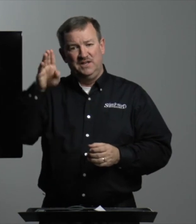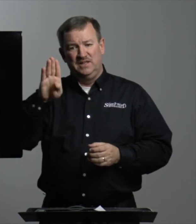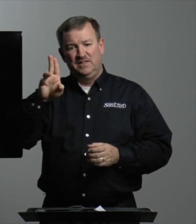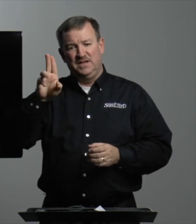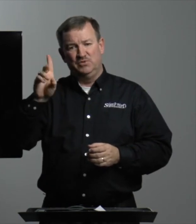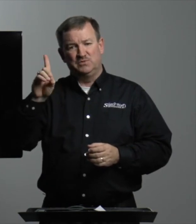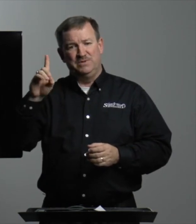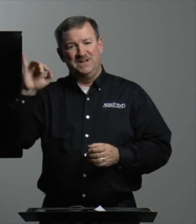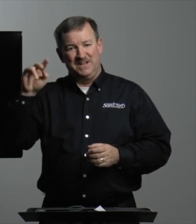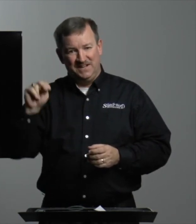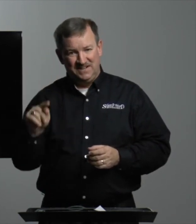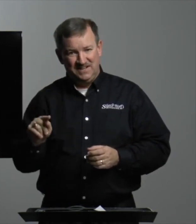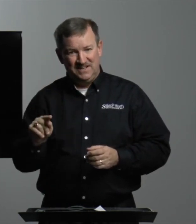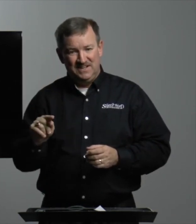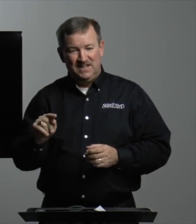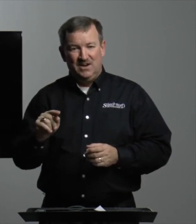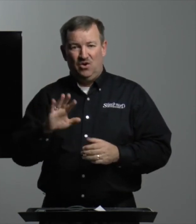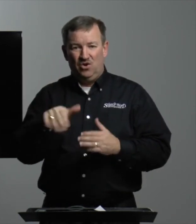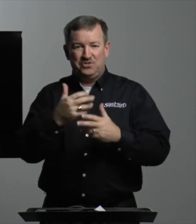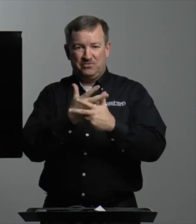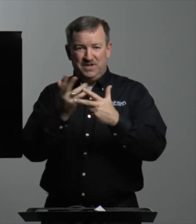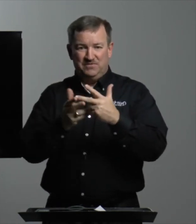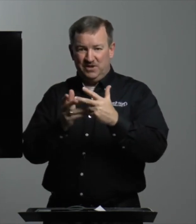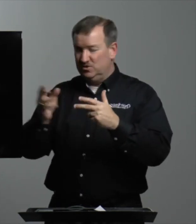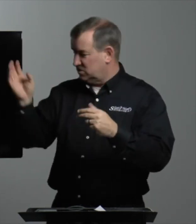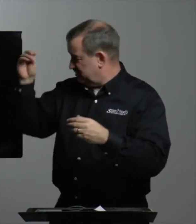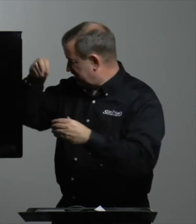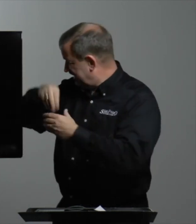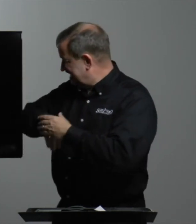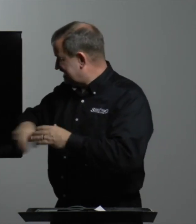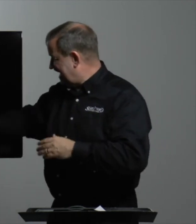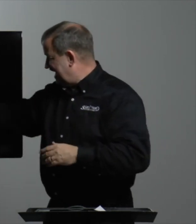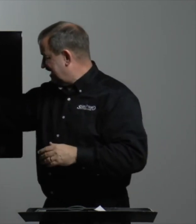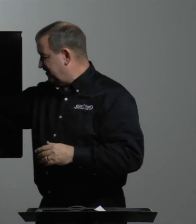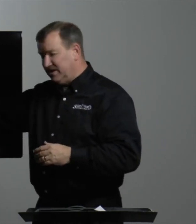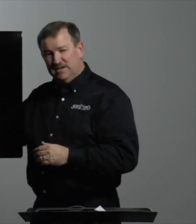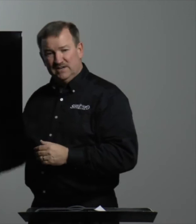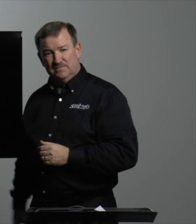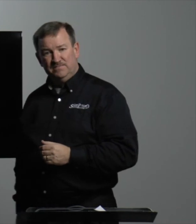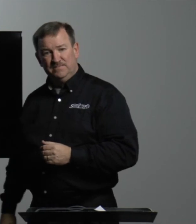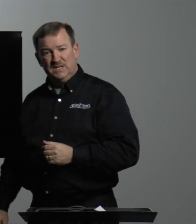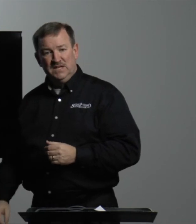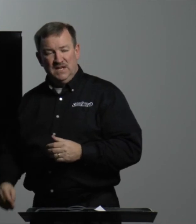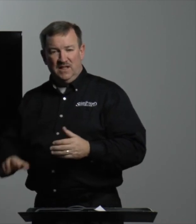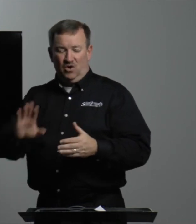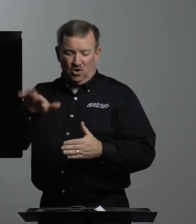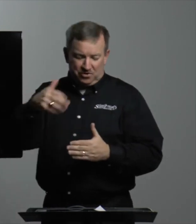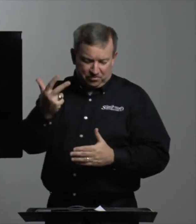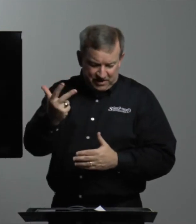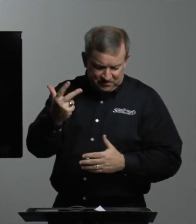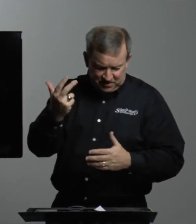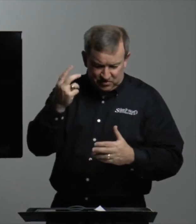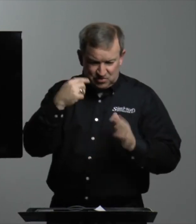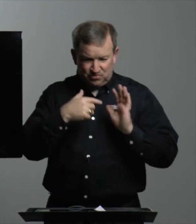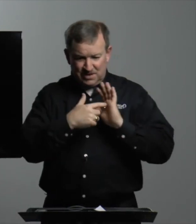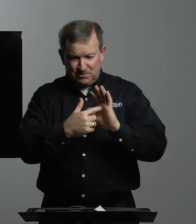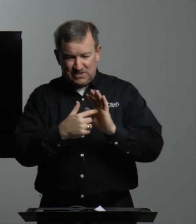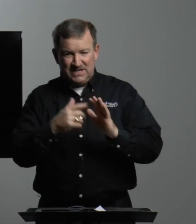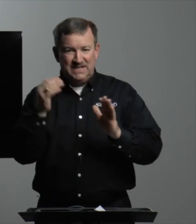that was budding. All three of those were inside of here. All three of those represented